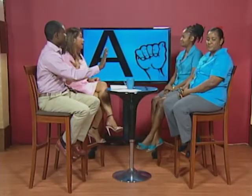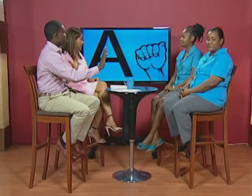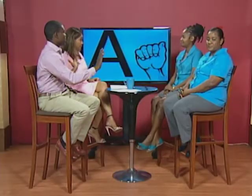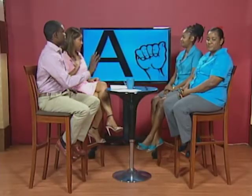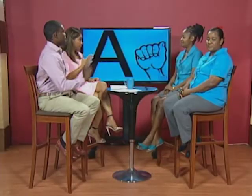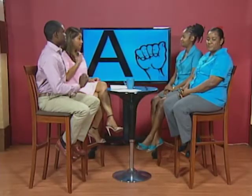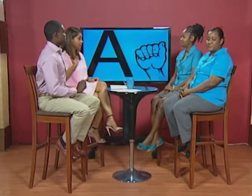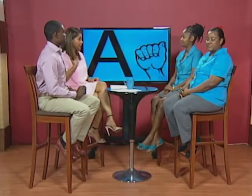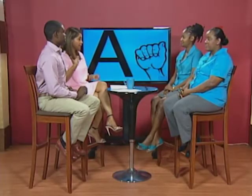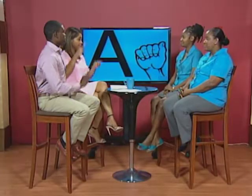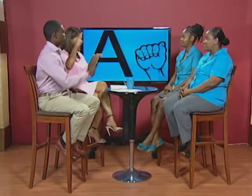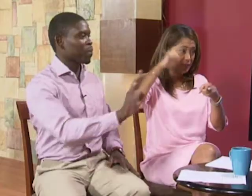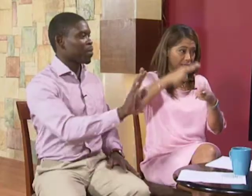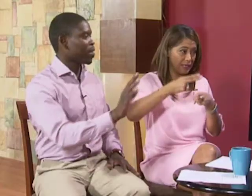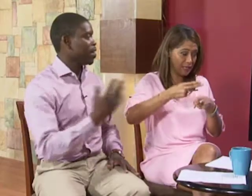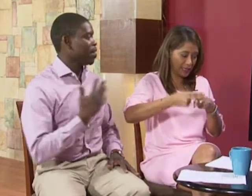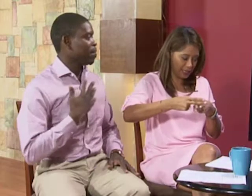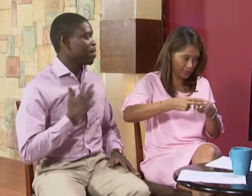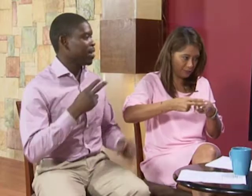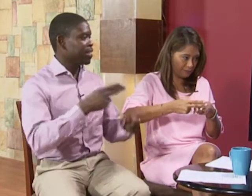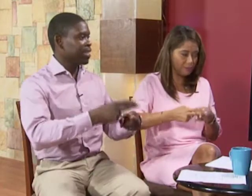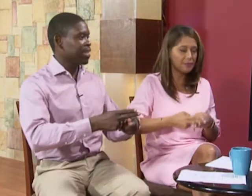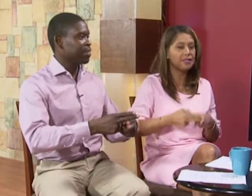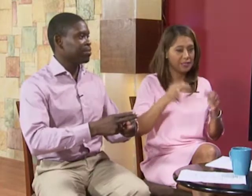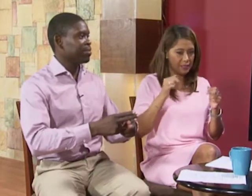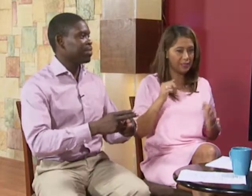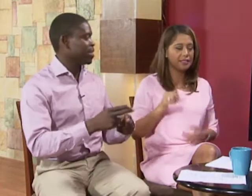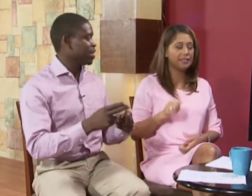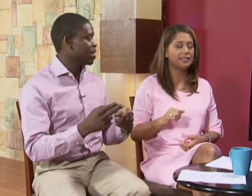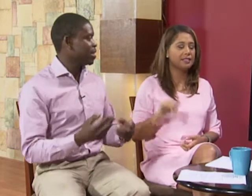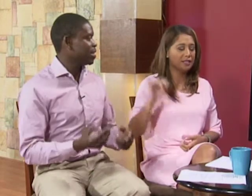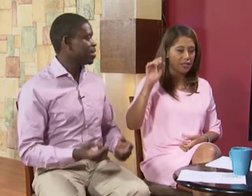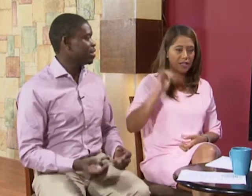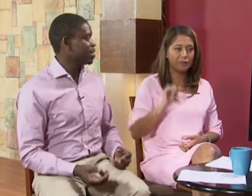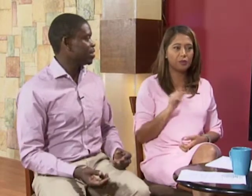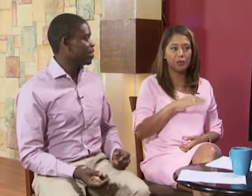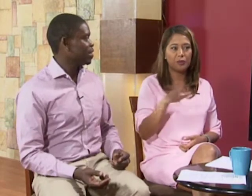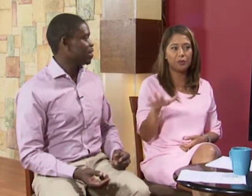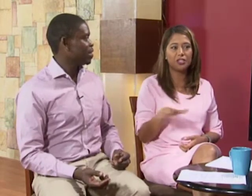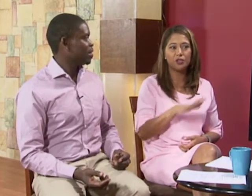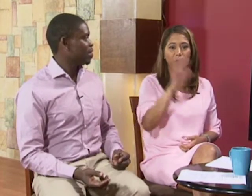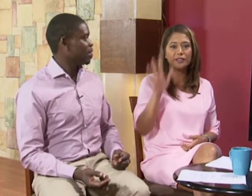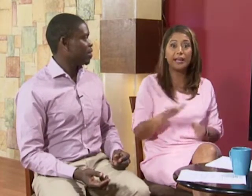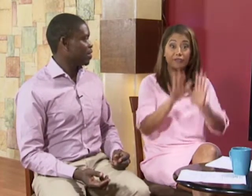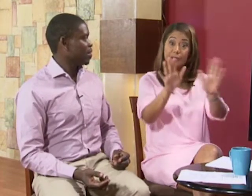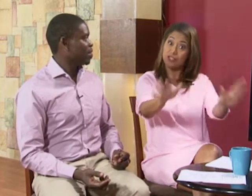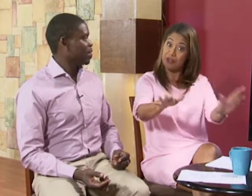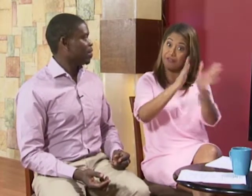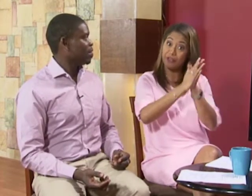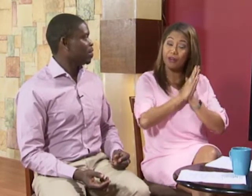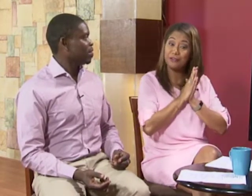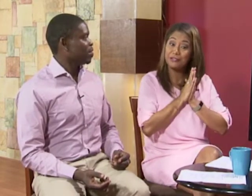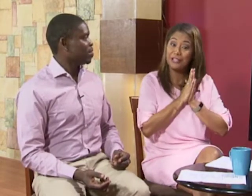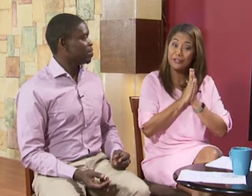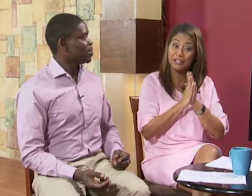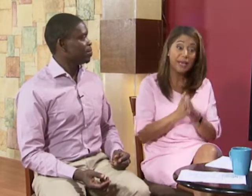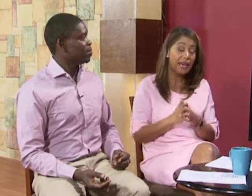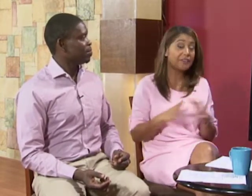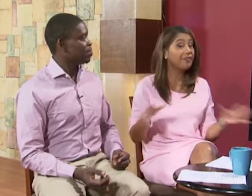my name yeah my name is all right and we're going to do all the alphabet so you can figure out how to say your name and feel